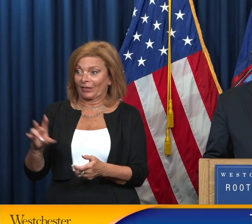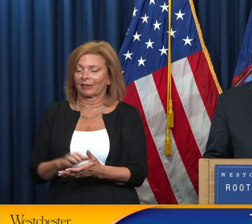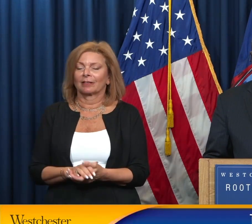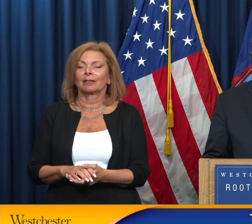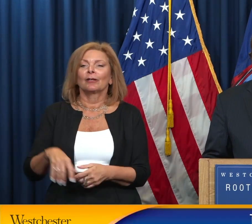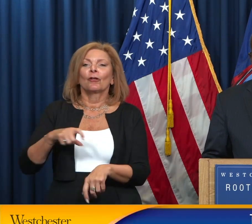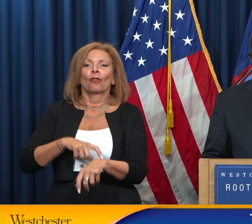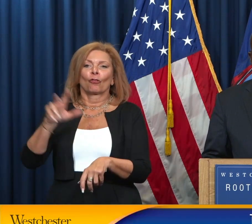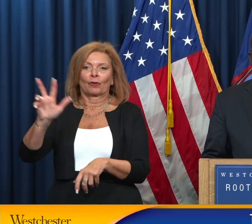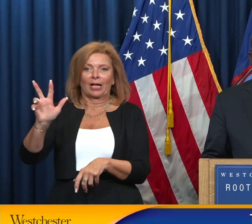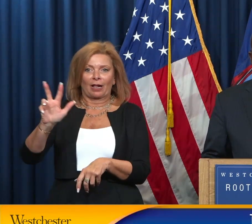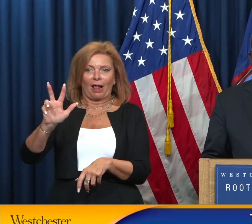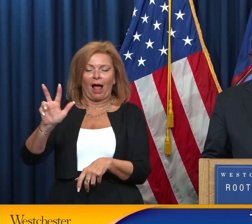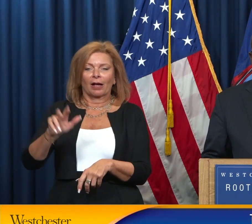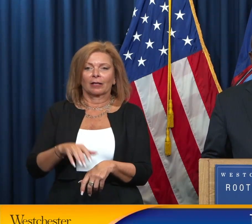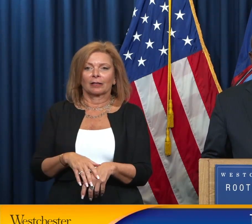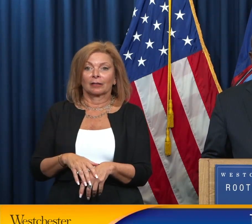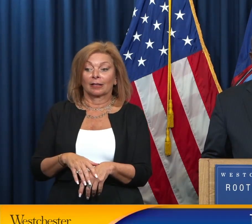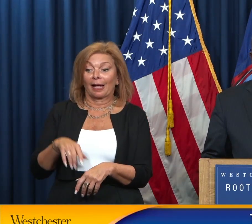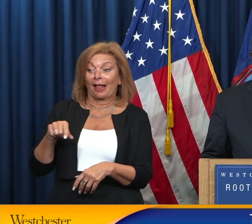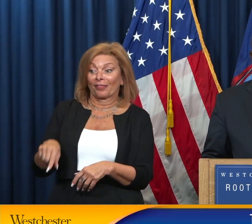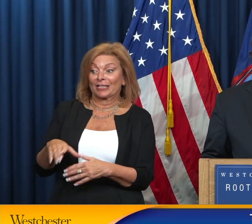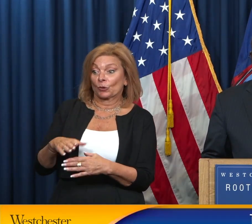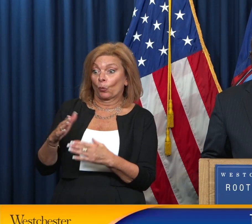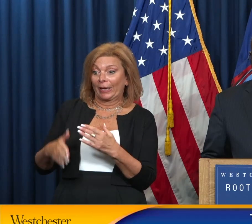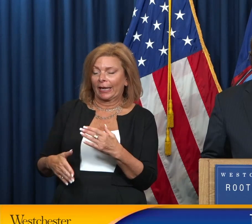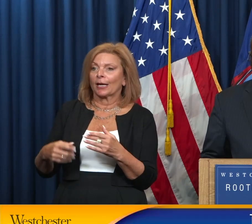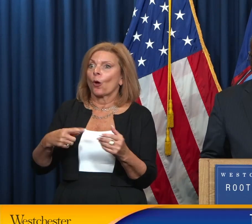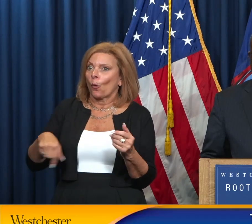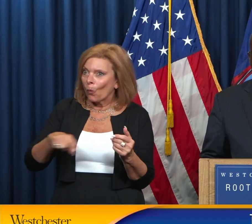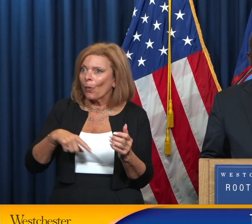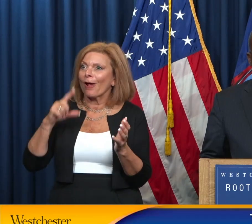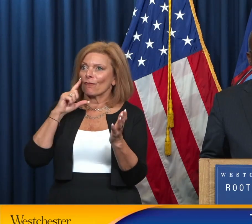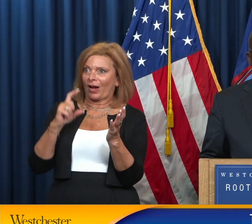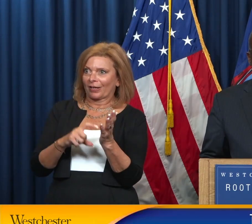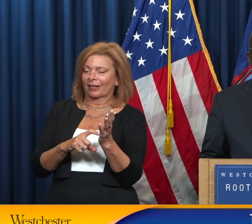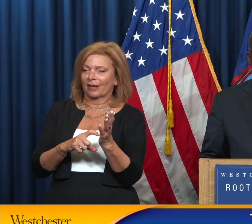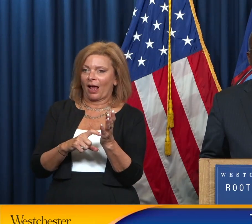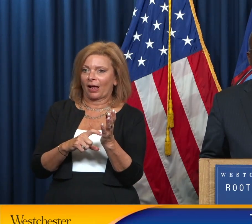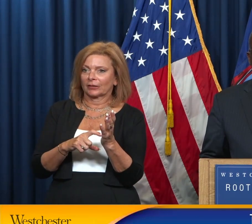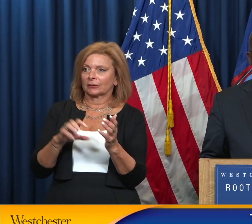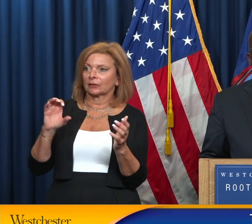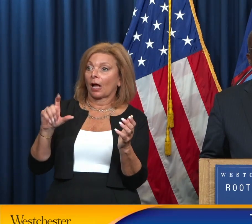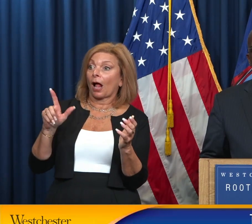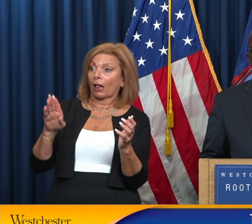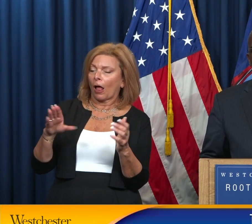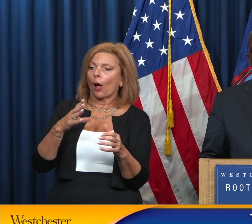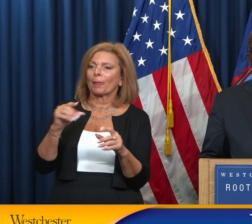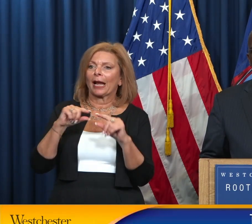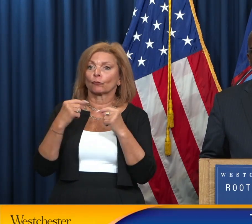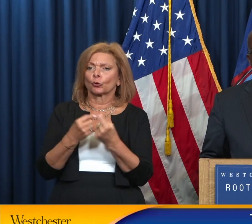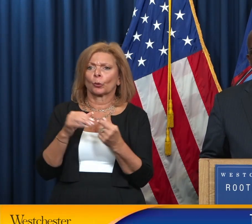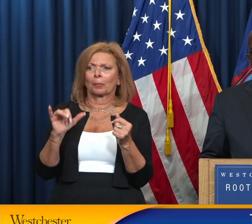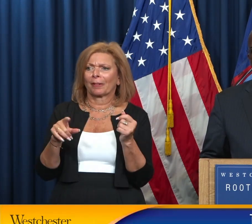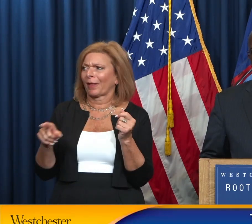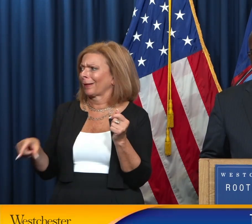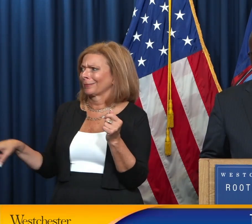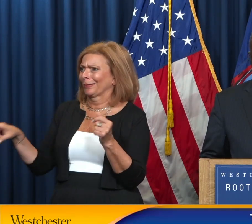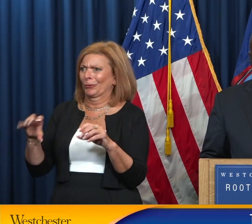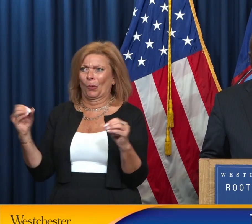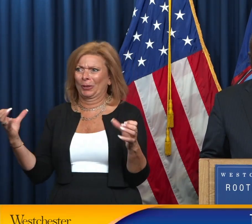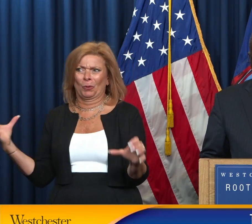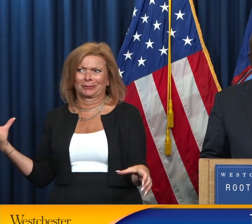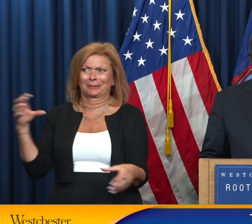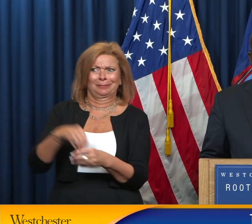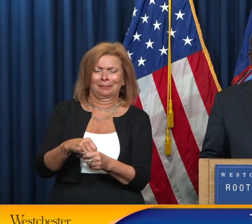3 p.m. This weekend, we're recognizing a club and a group that no one wants to be part